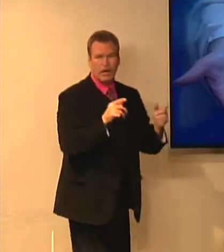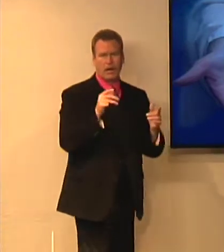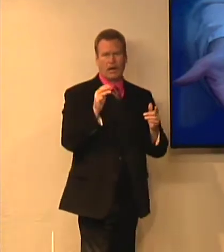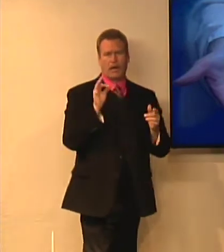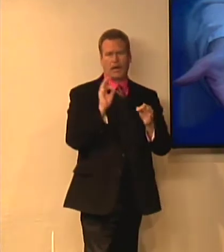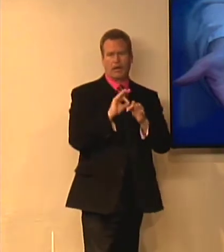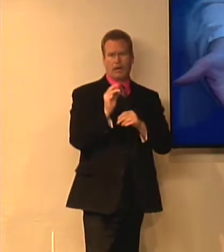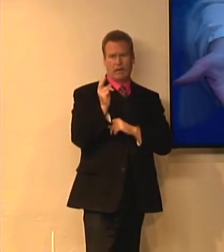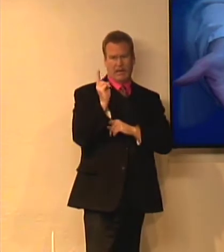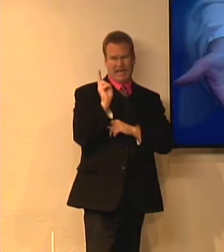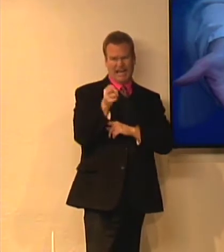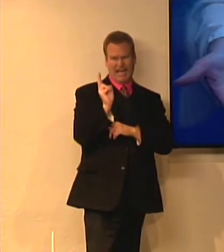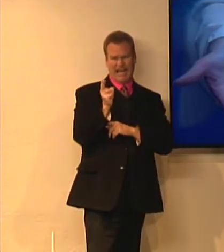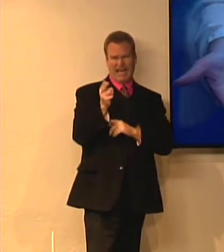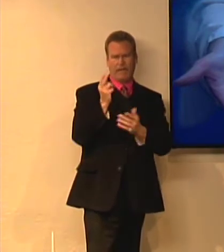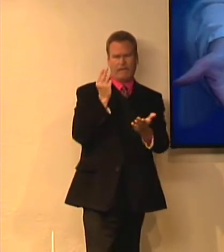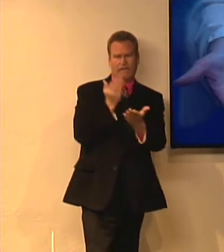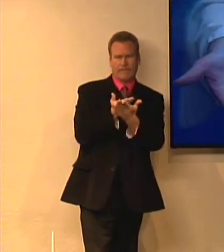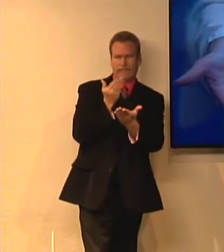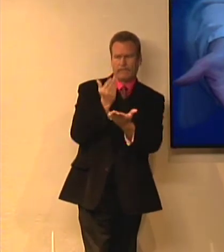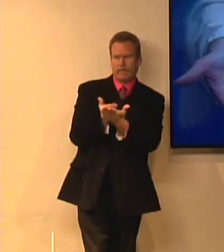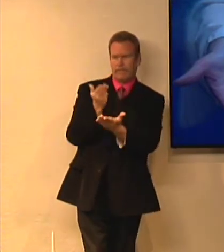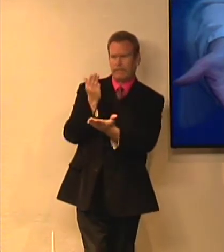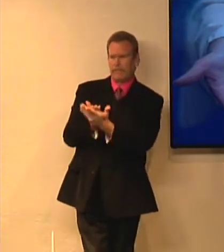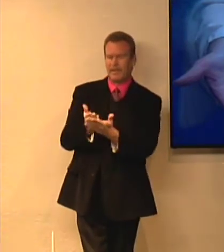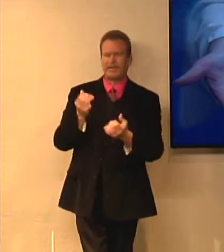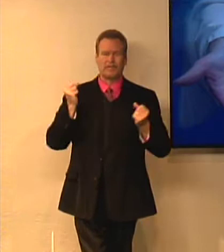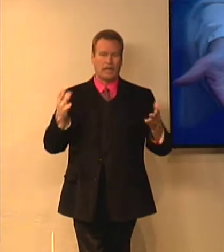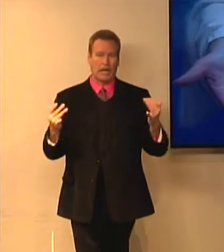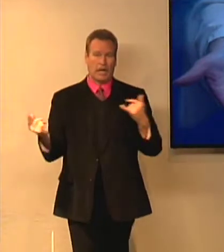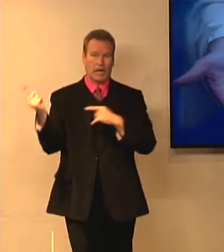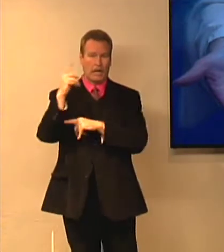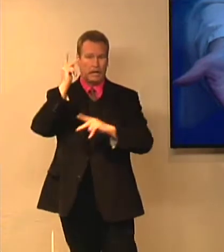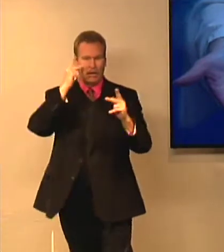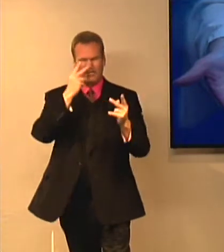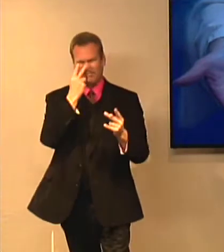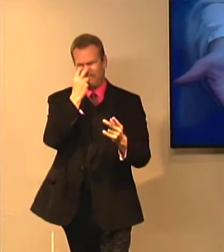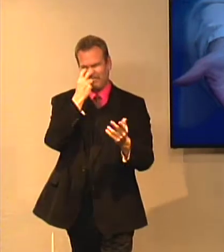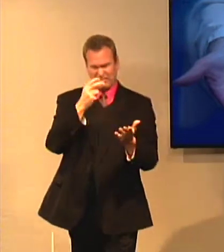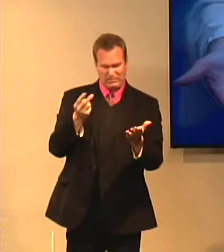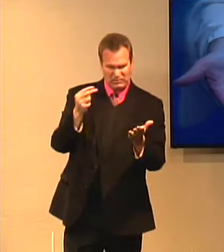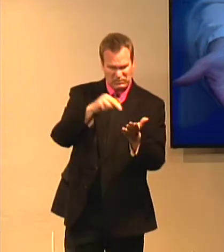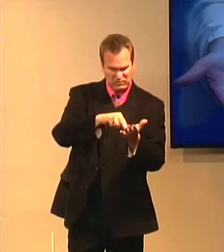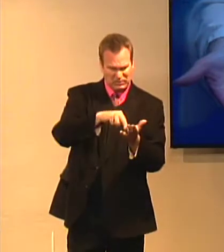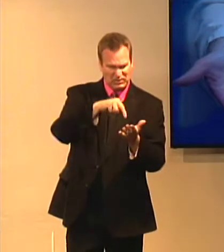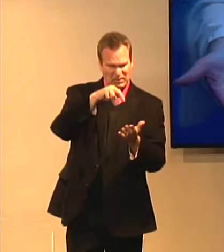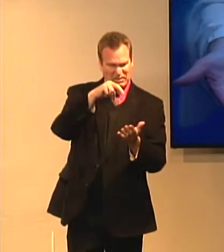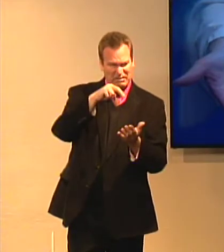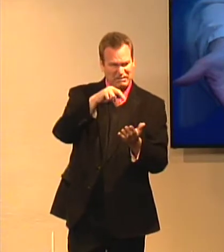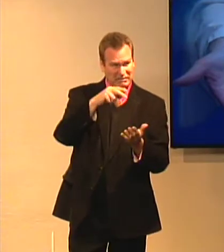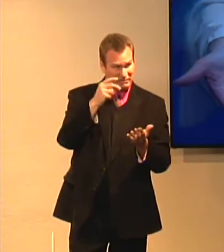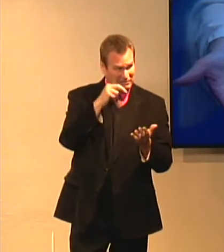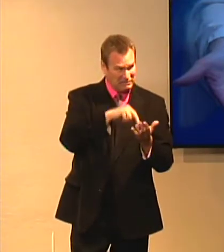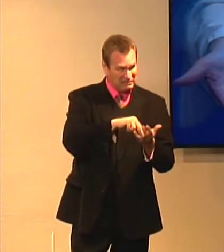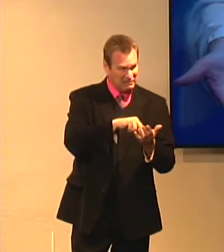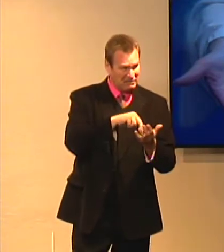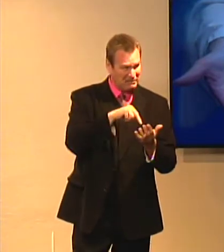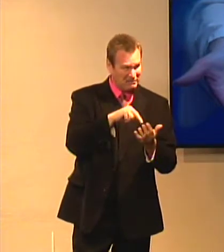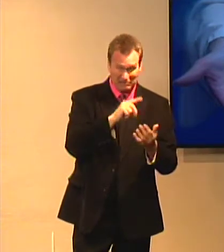So this is really important for us to look at the history, the facts that we have to this day. Some people don't have different doubts about this.